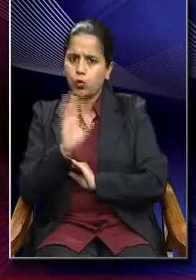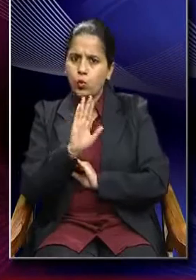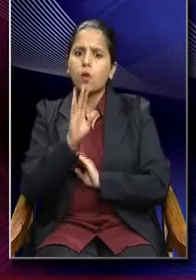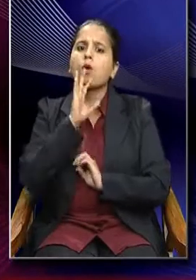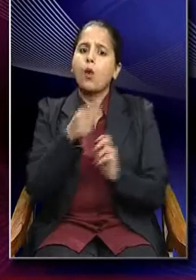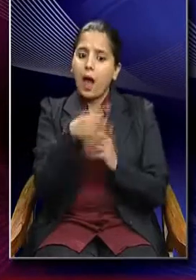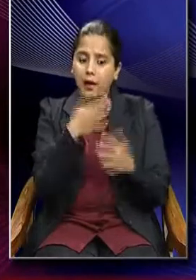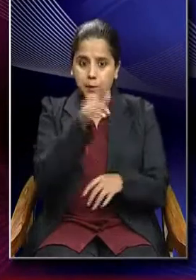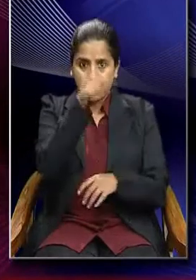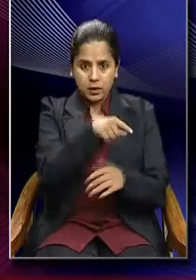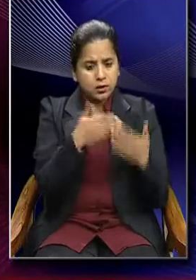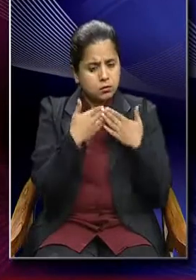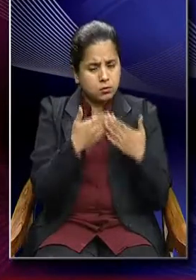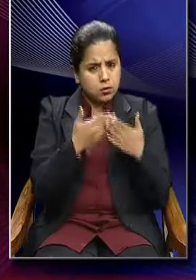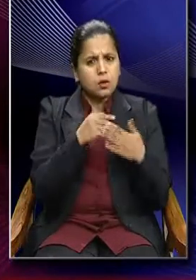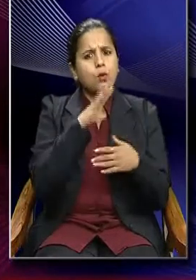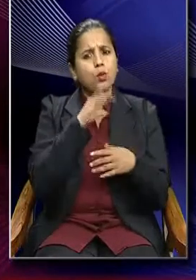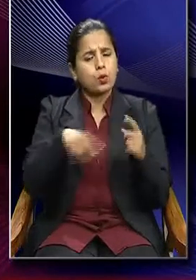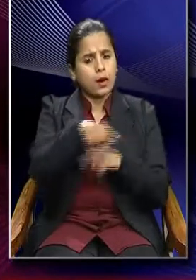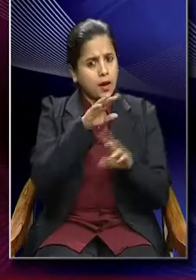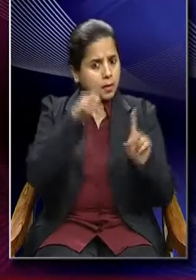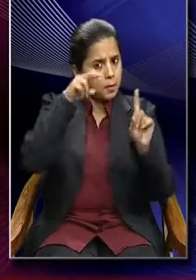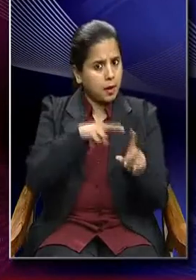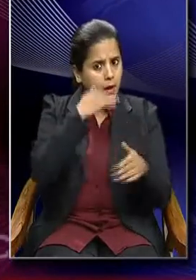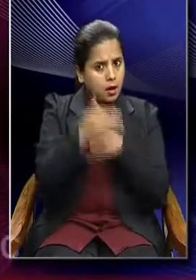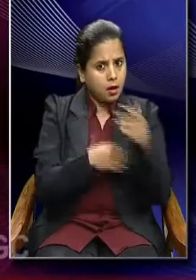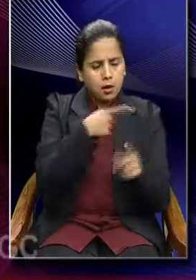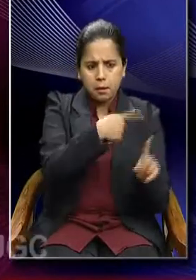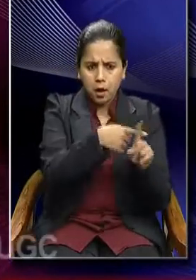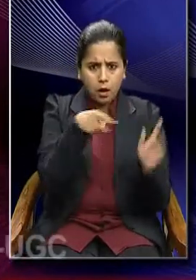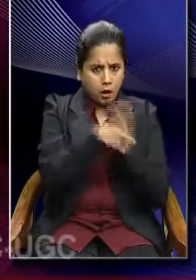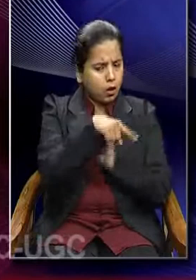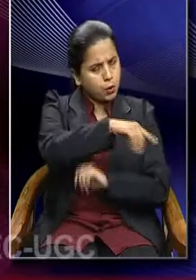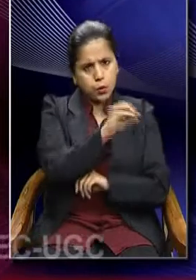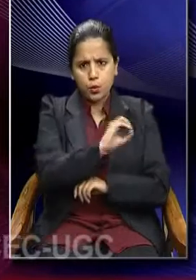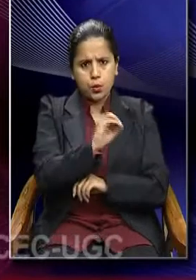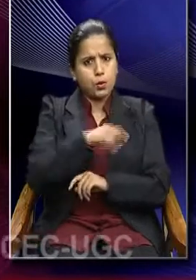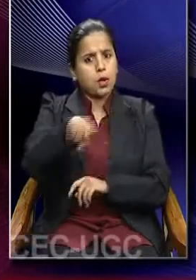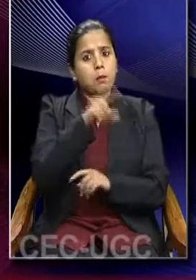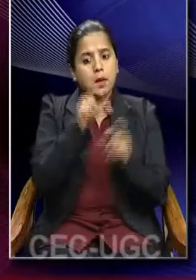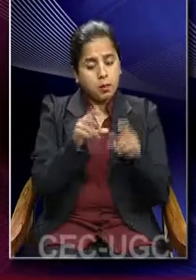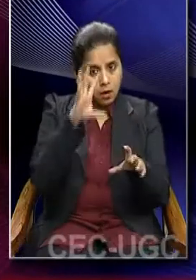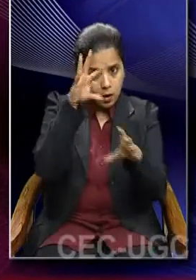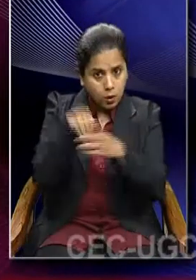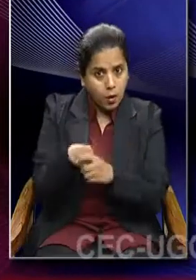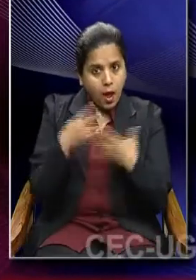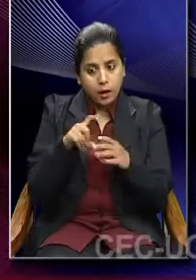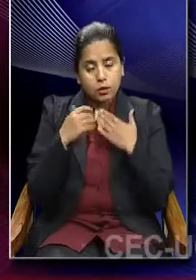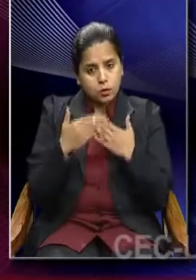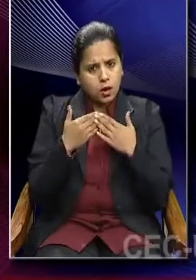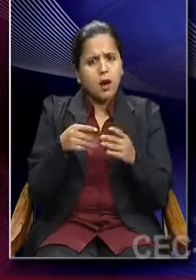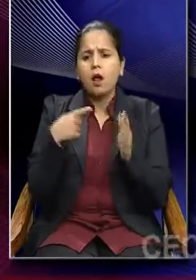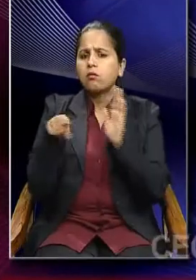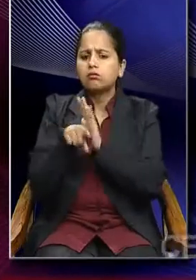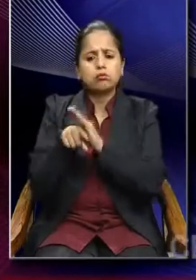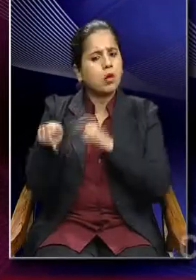the person who is studying reality passive nor the people involved in that study are passive.